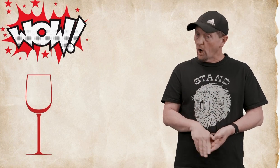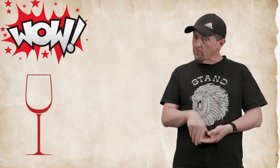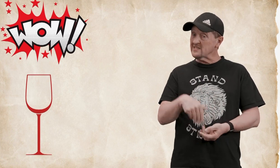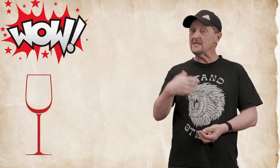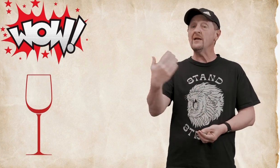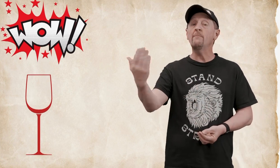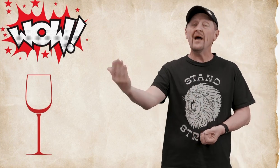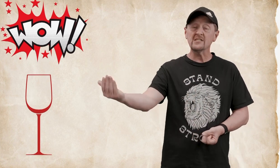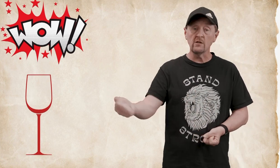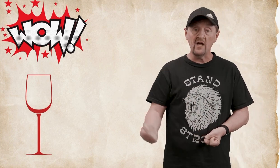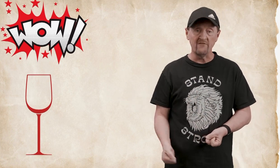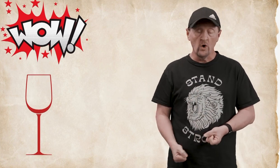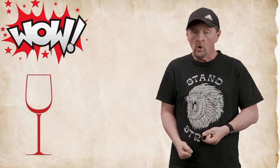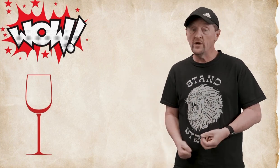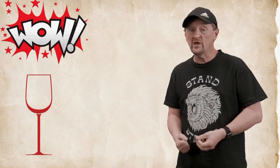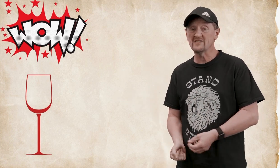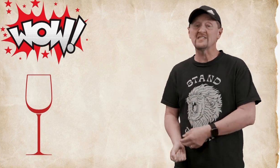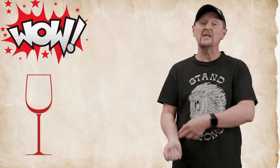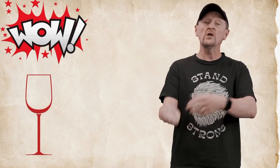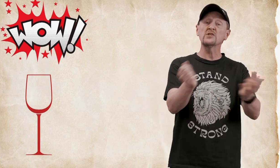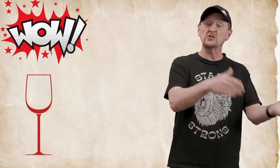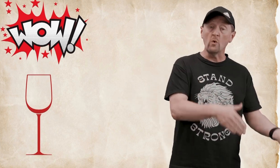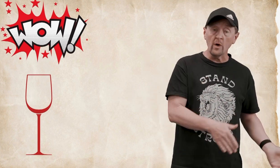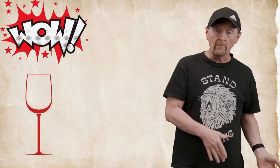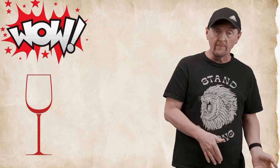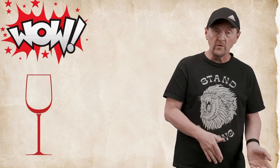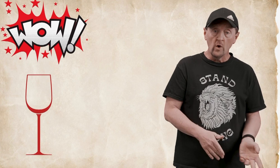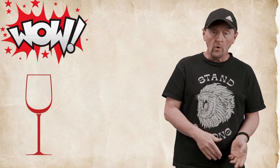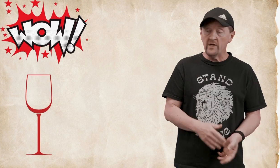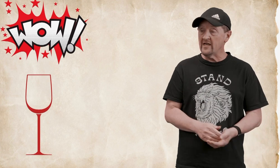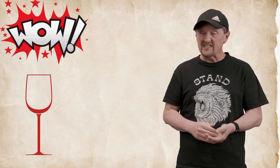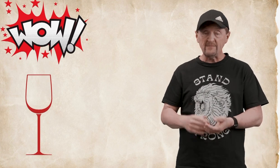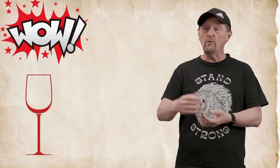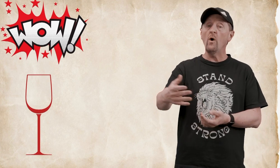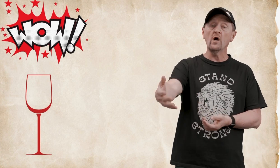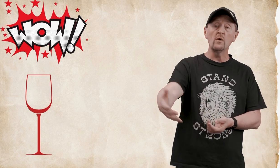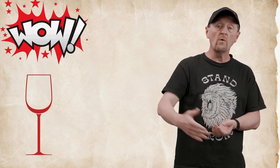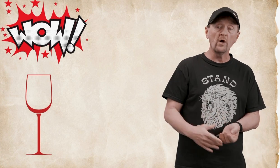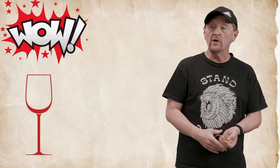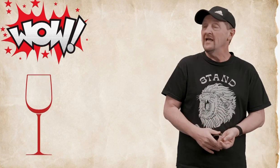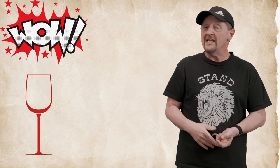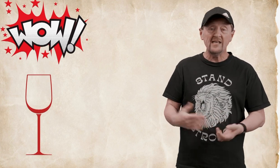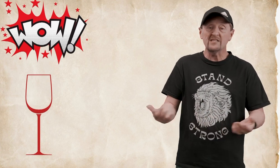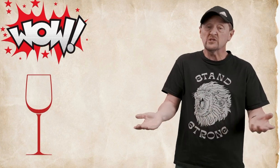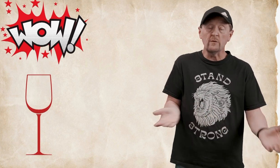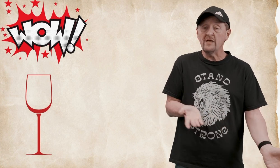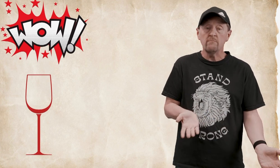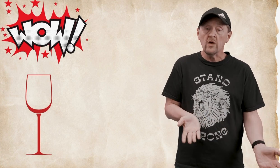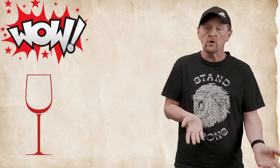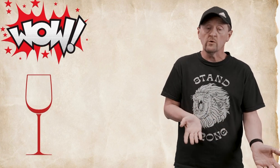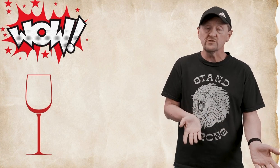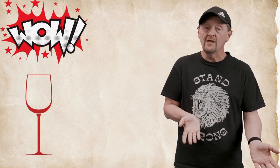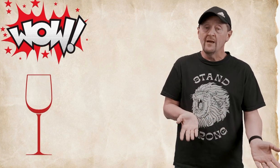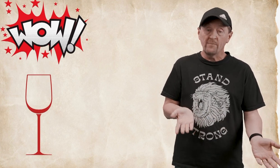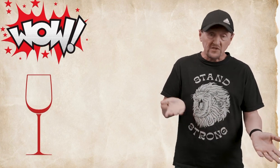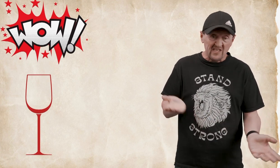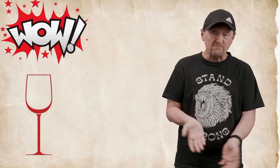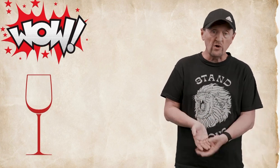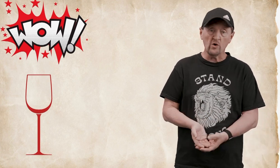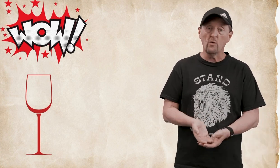brought somebody back to life or he could have still the storm or he can have somebody walk on water he did so many miracles but this miracle was